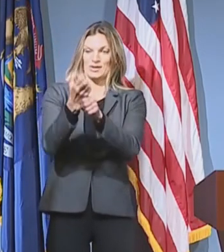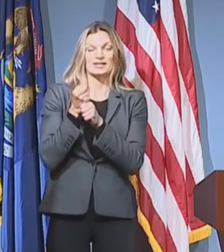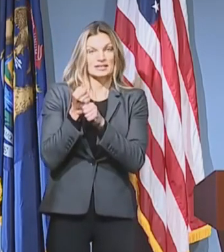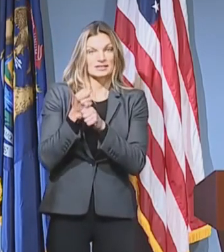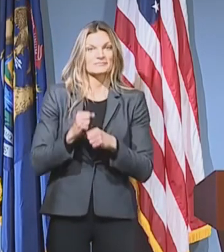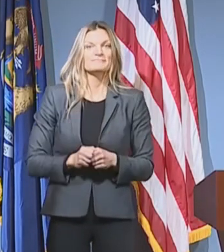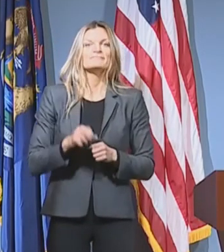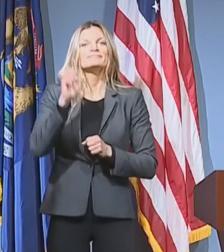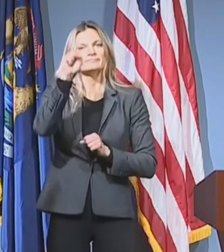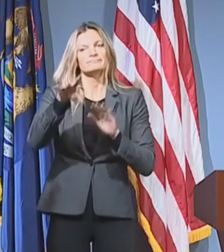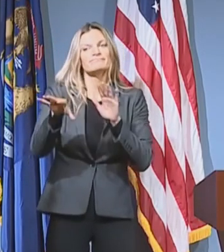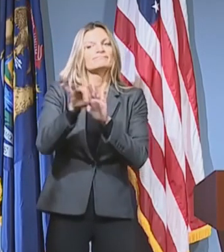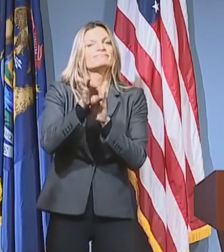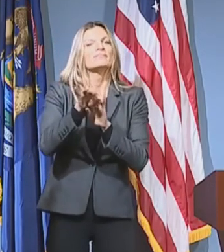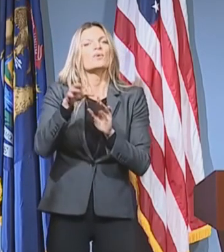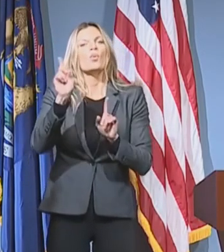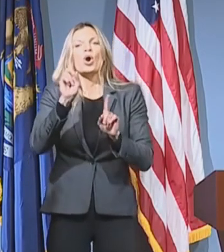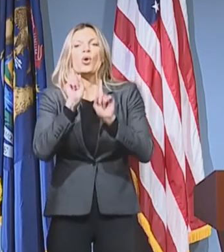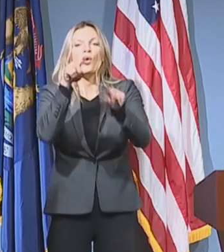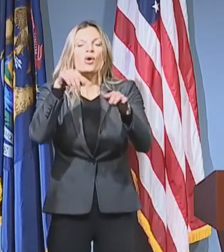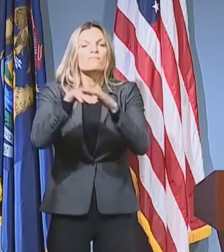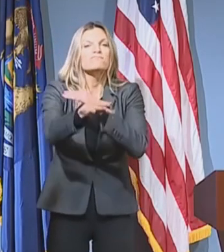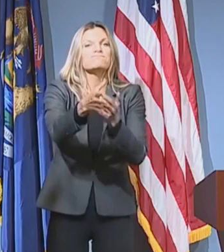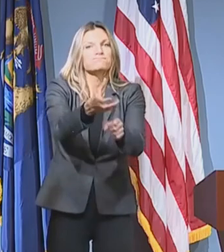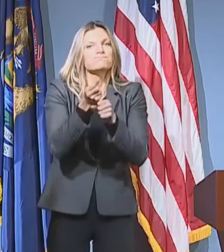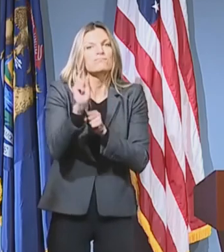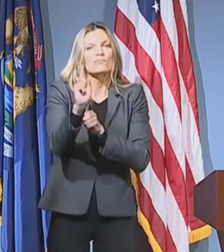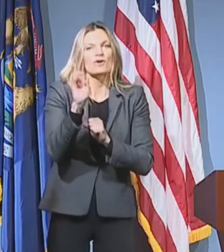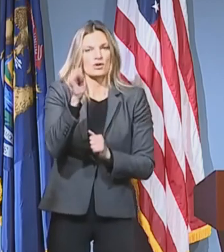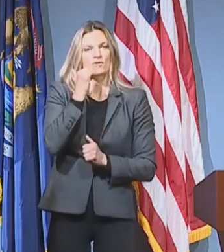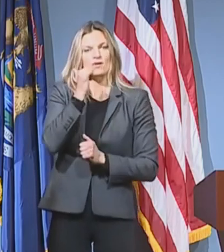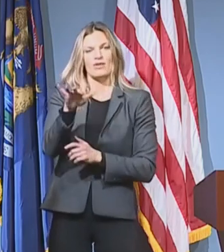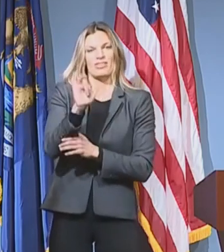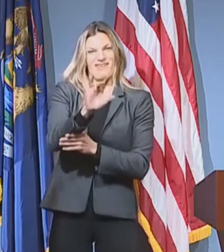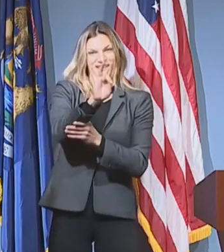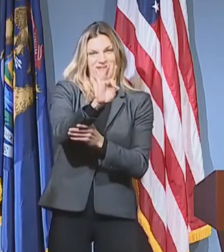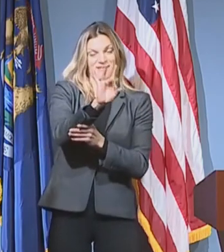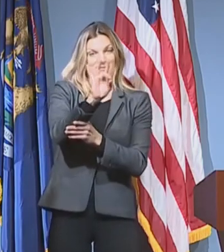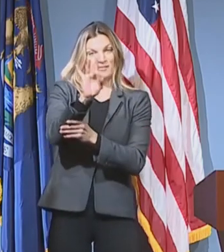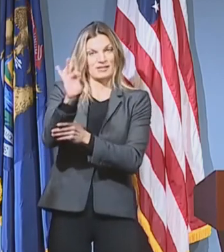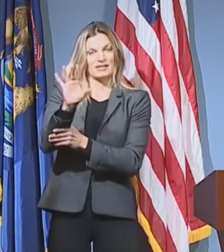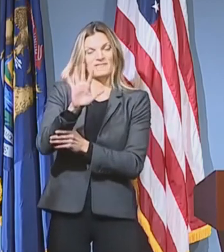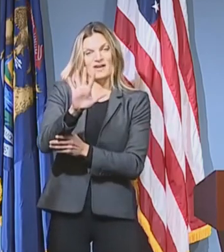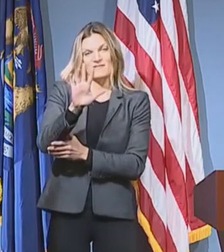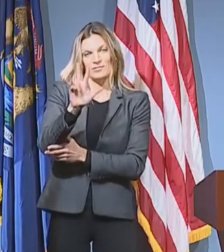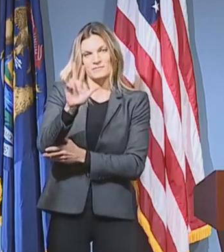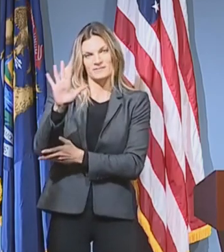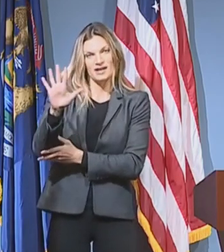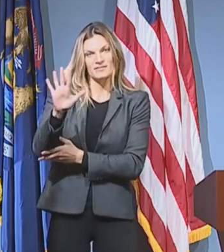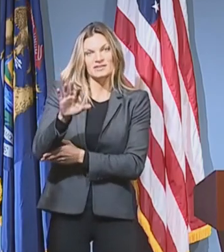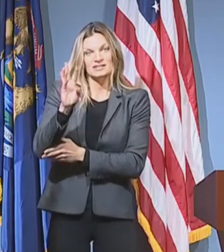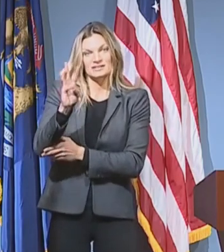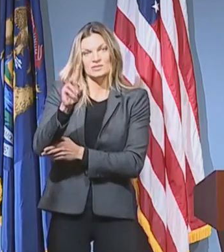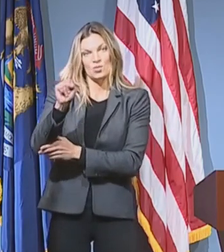distribution location by calling the COVID-19 hotline at 888-535